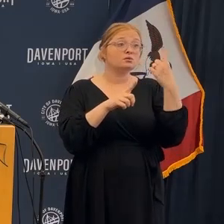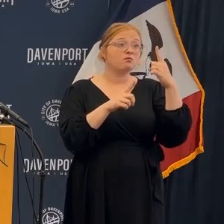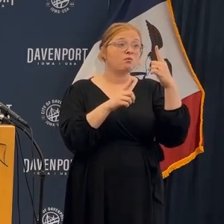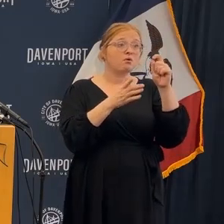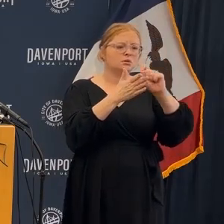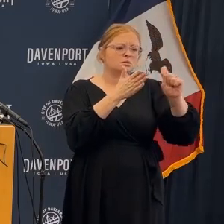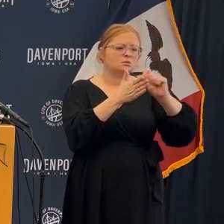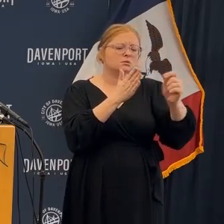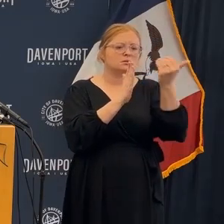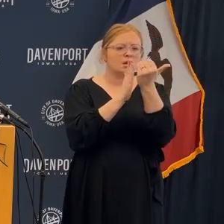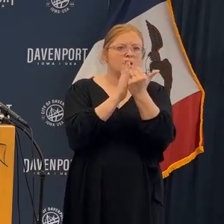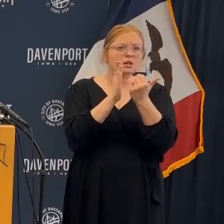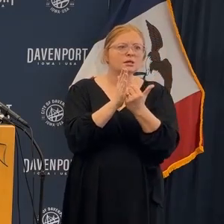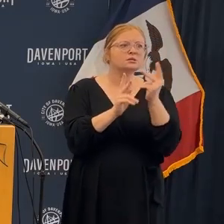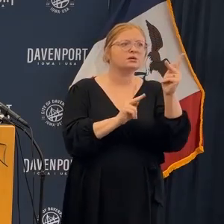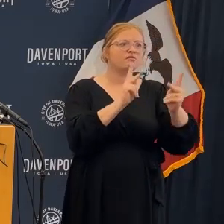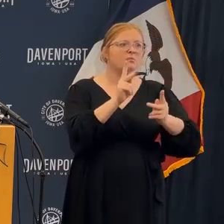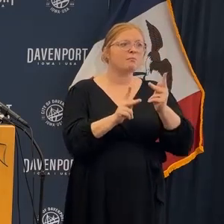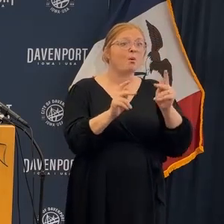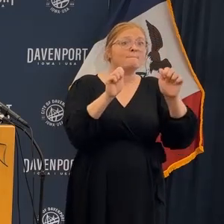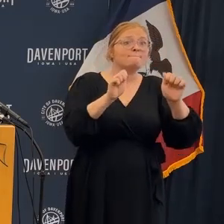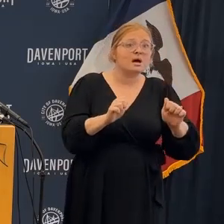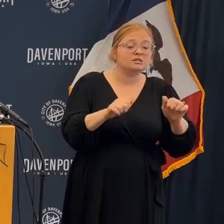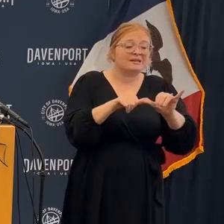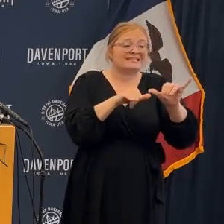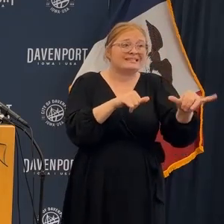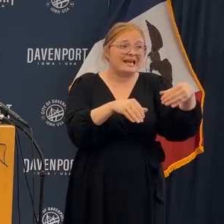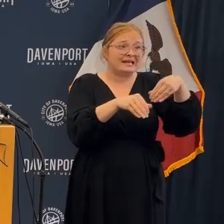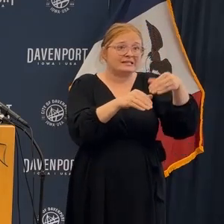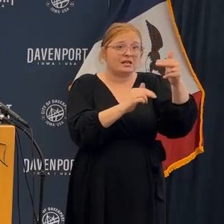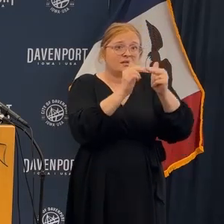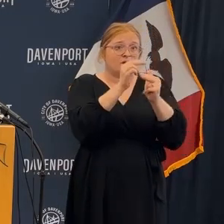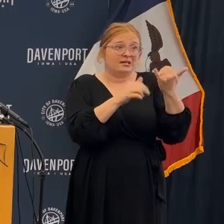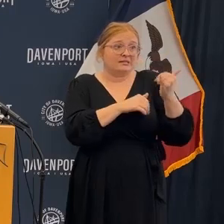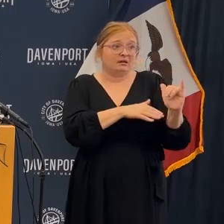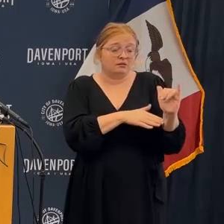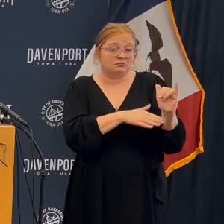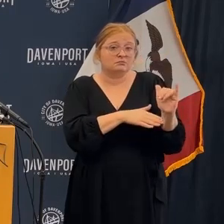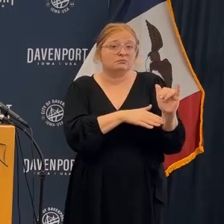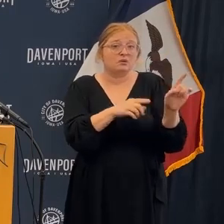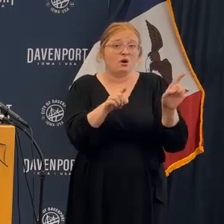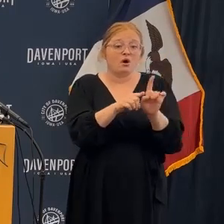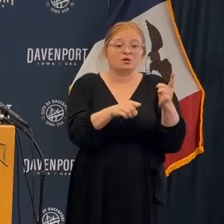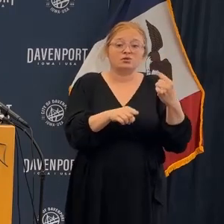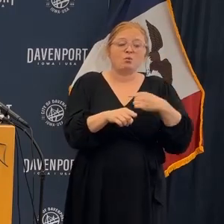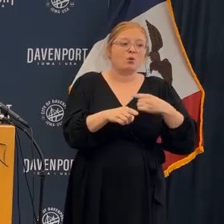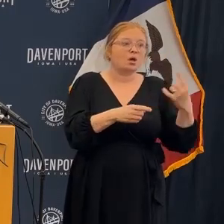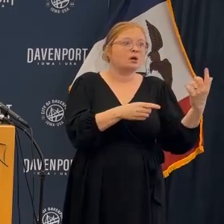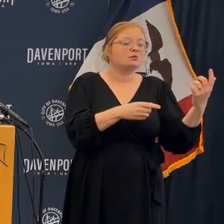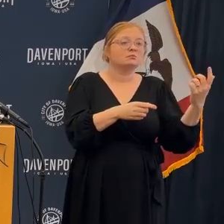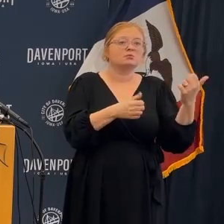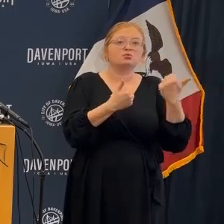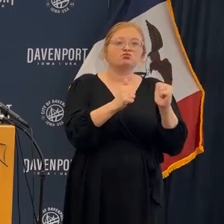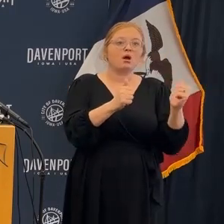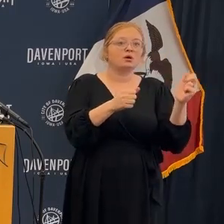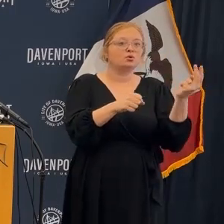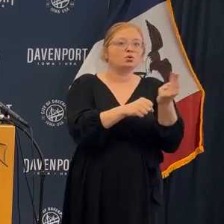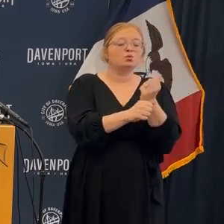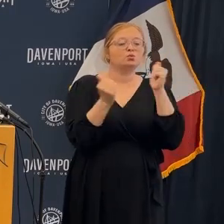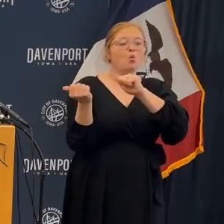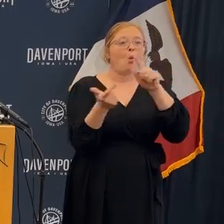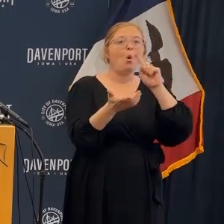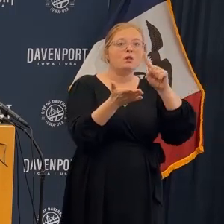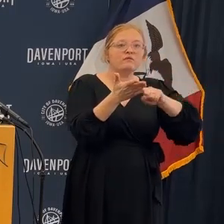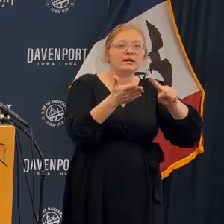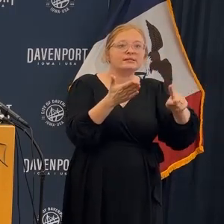to compile a list of individuals or possible tenants within the building. We utilized all of our investigative resources